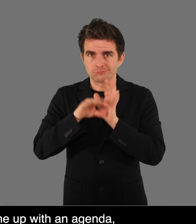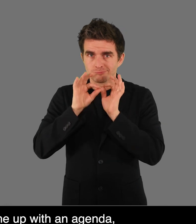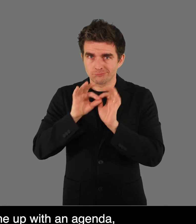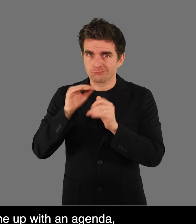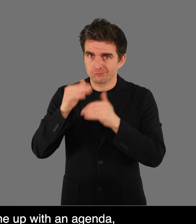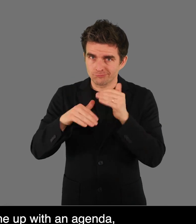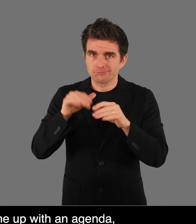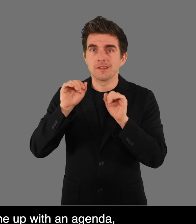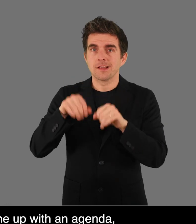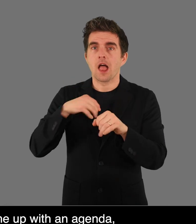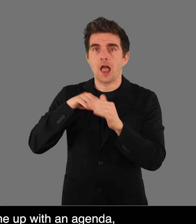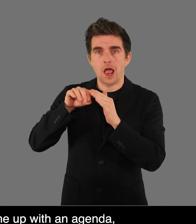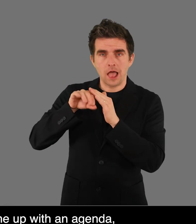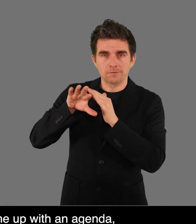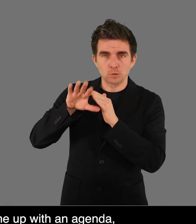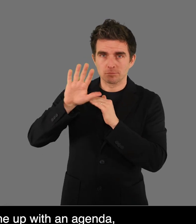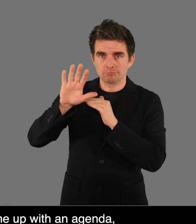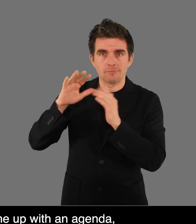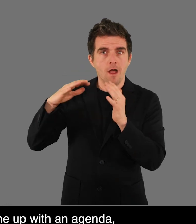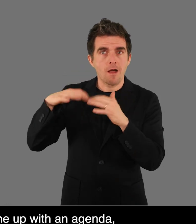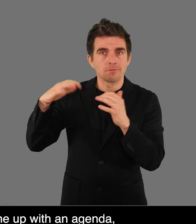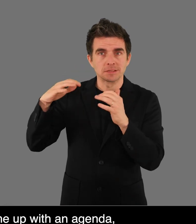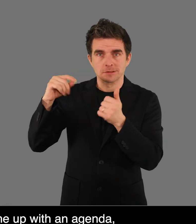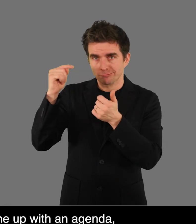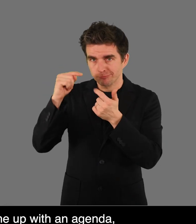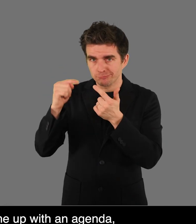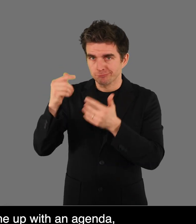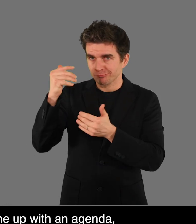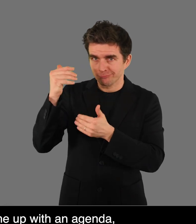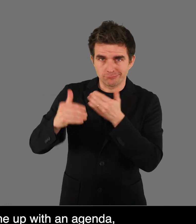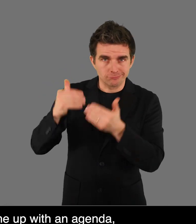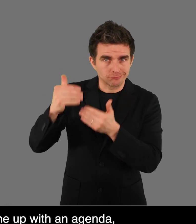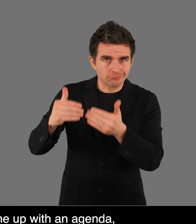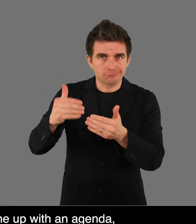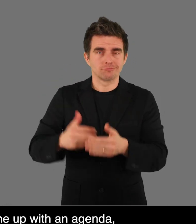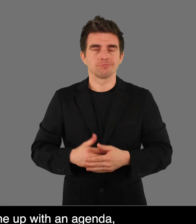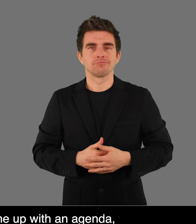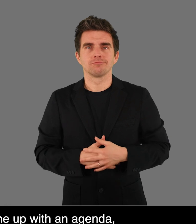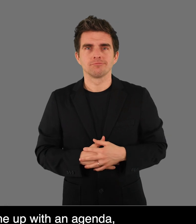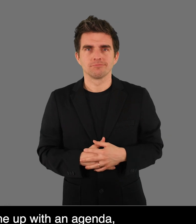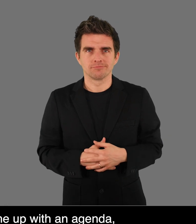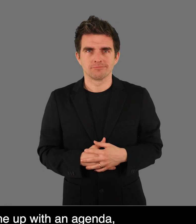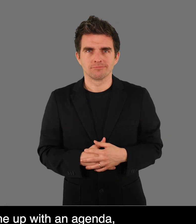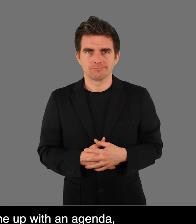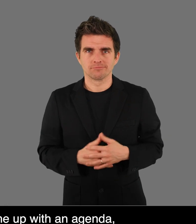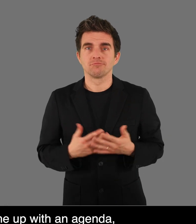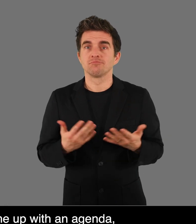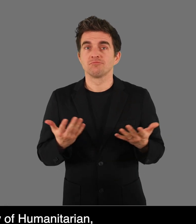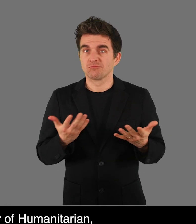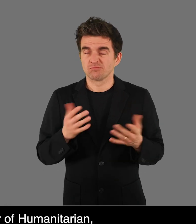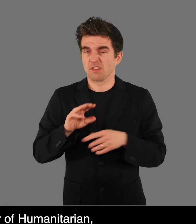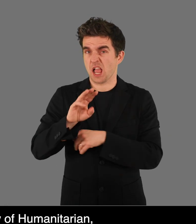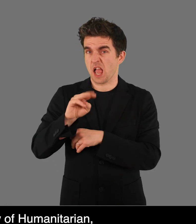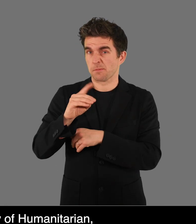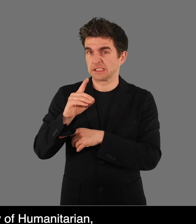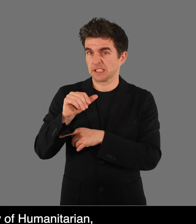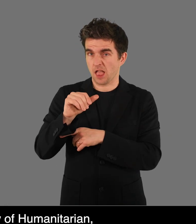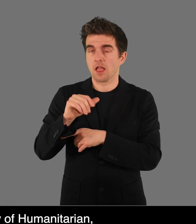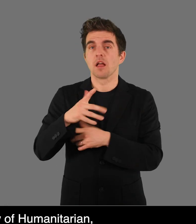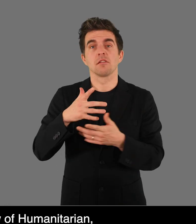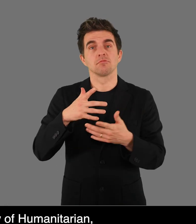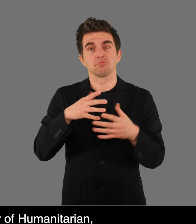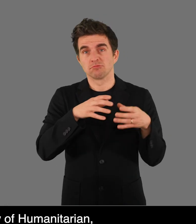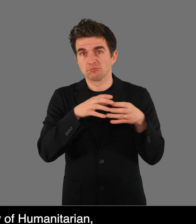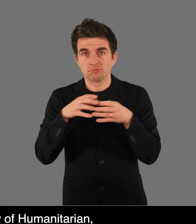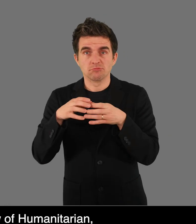come up with an agenda, a campaign agenda so that we'll be able to now influence the government. So such MDAs